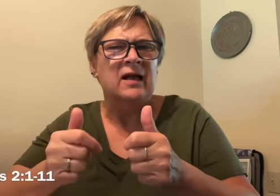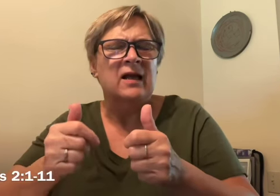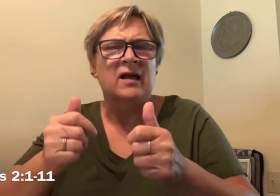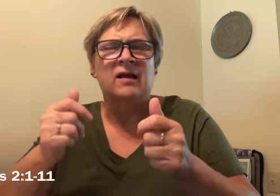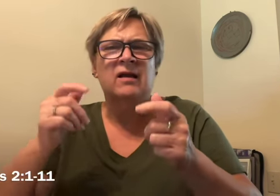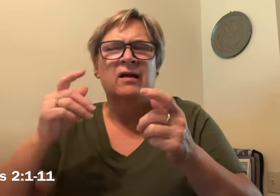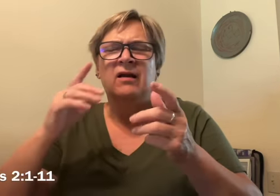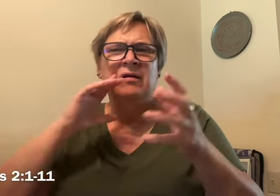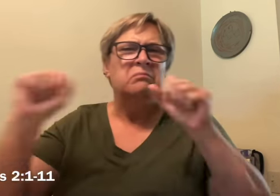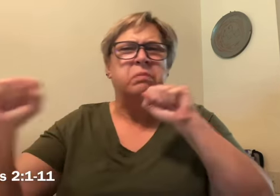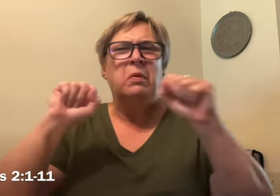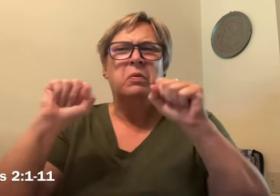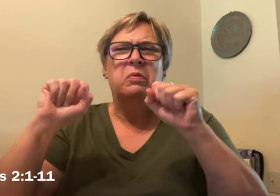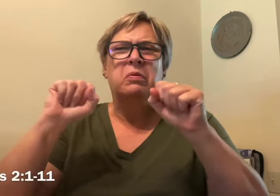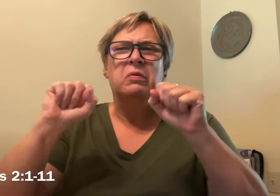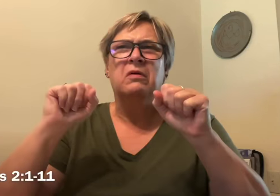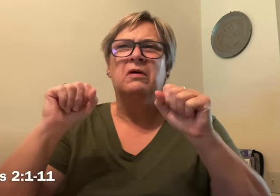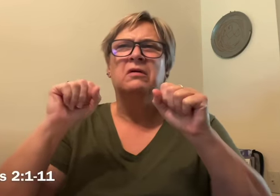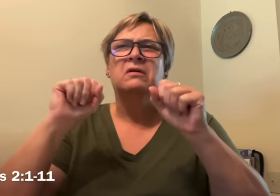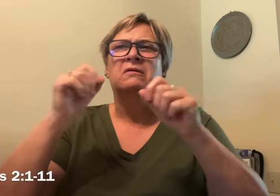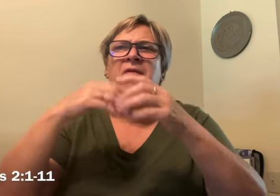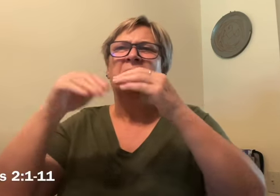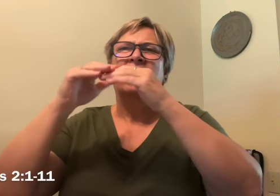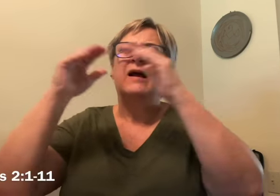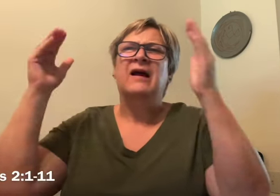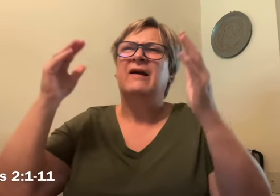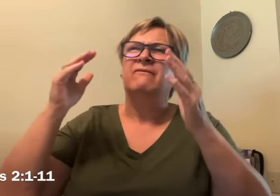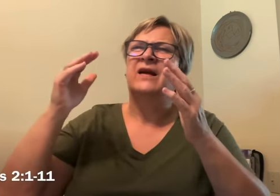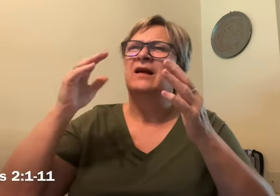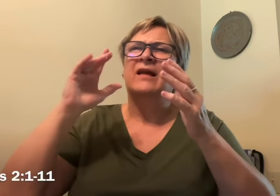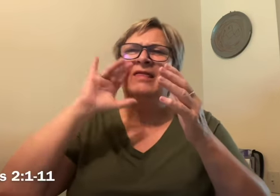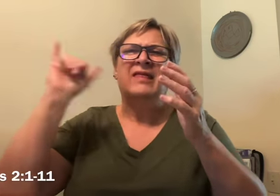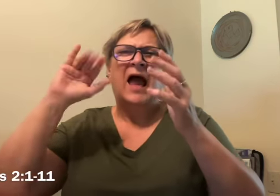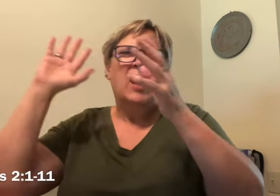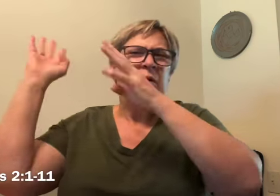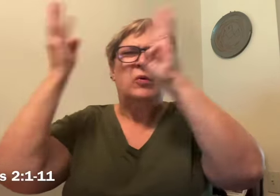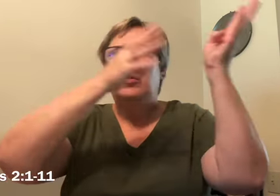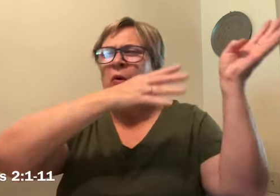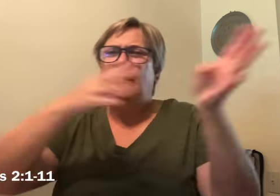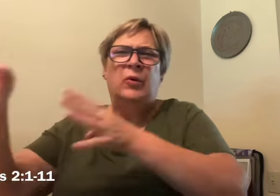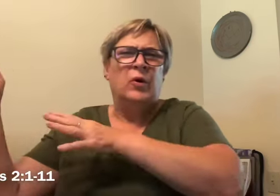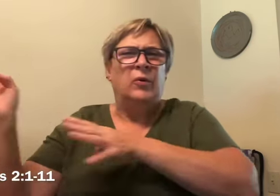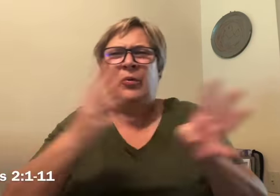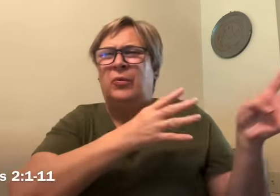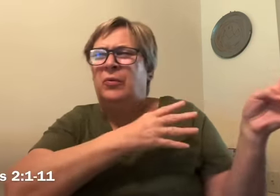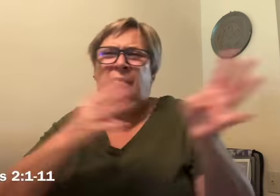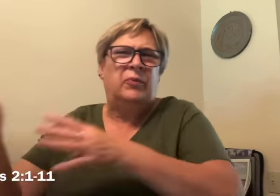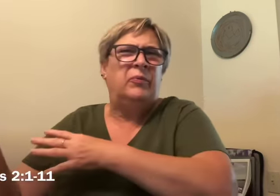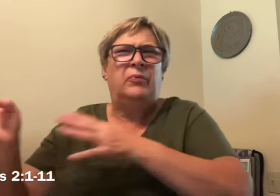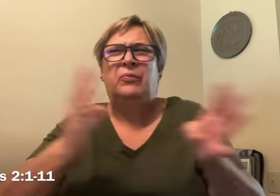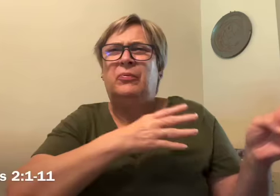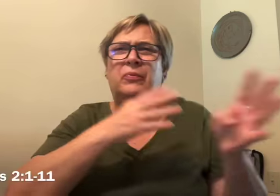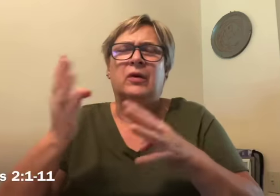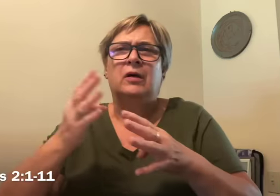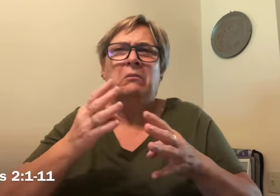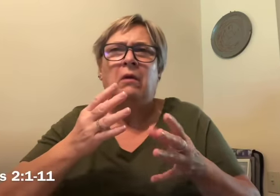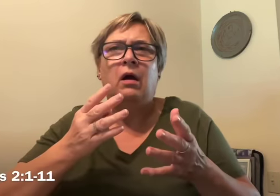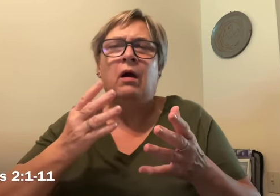there came from the sky a noise like a strong driving